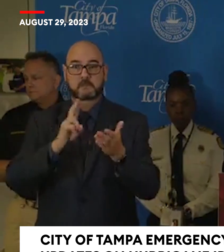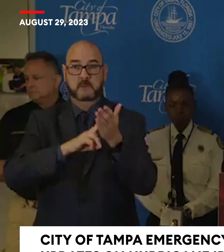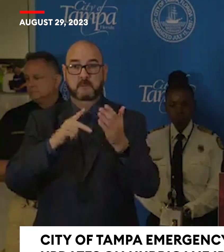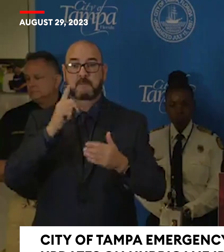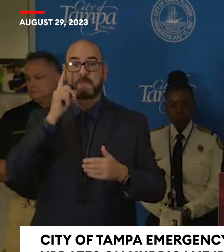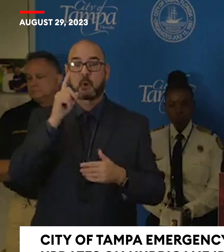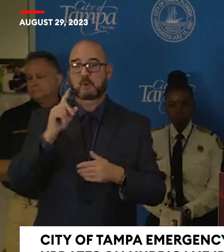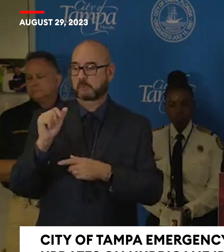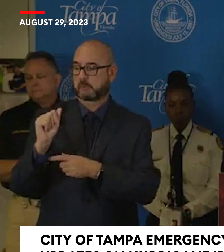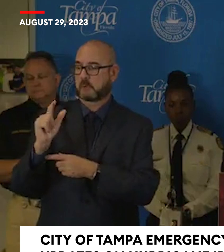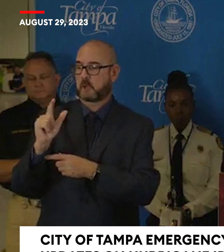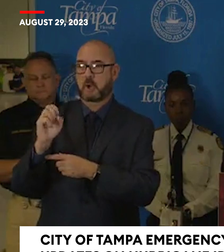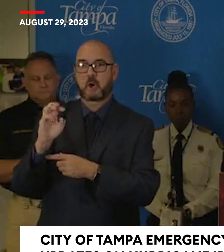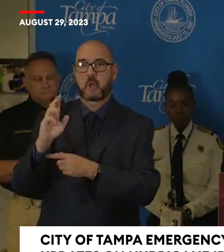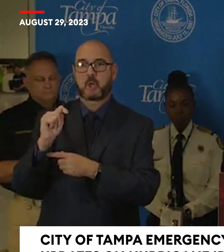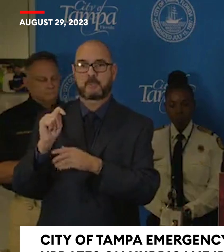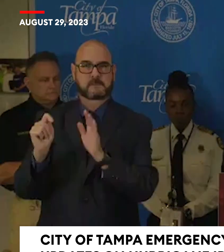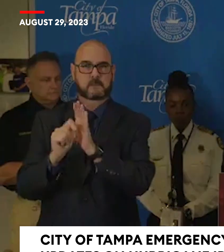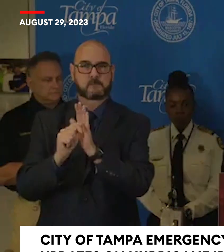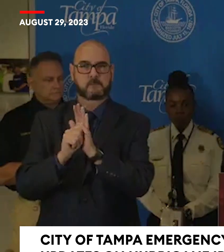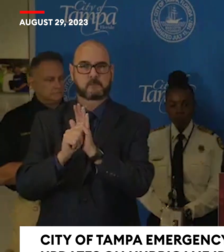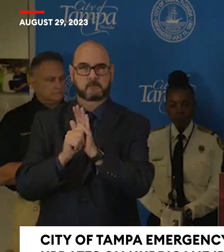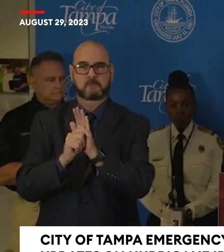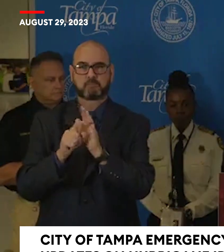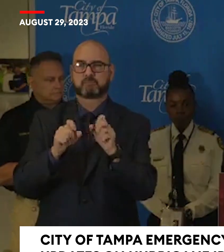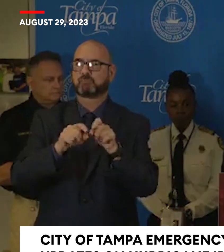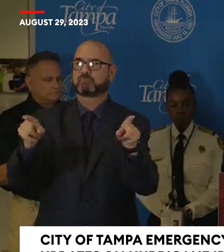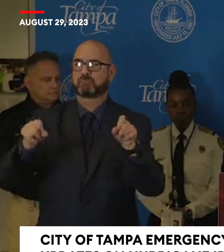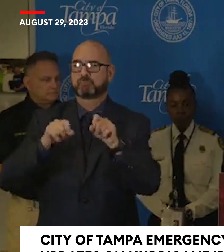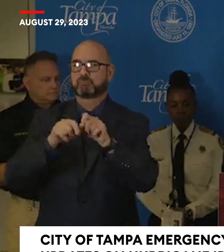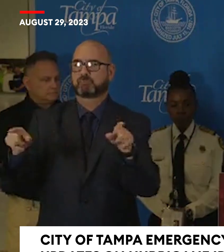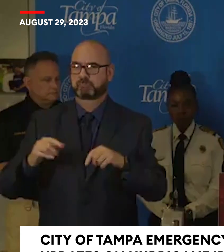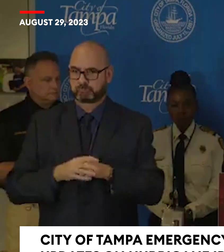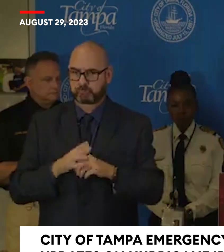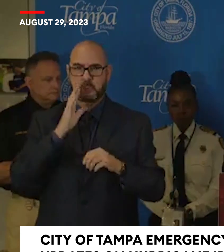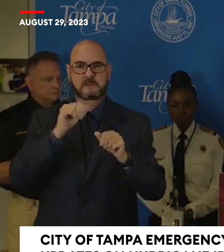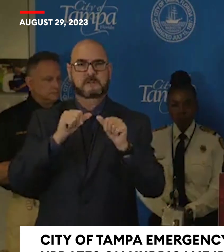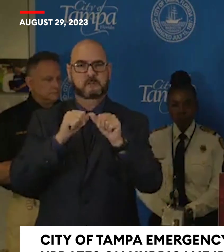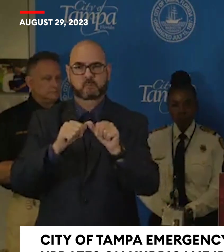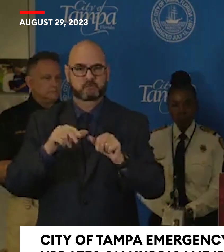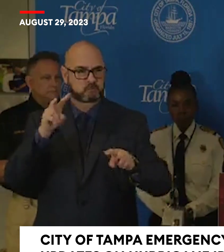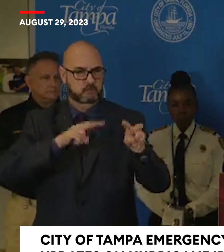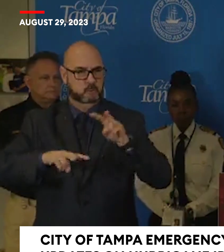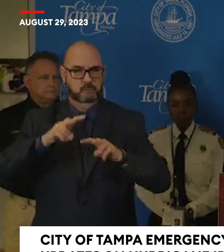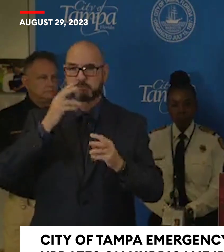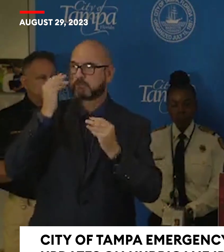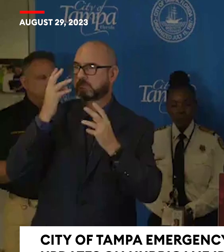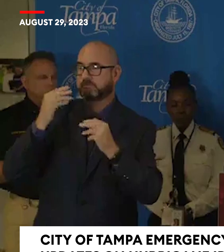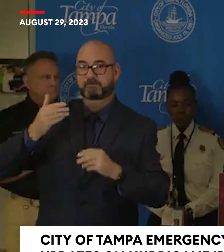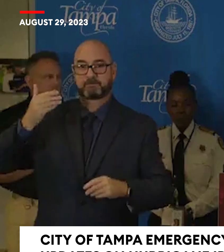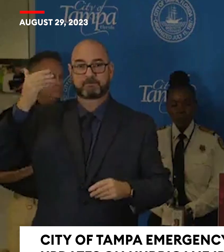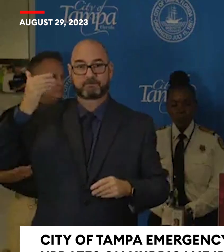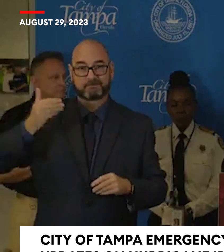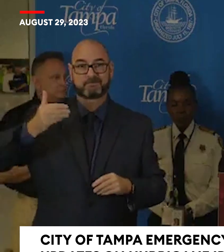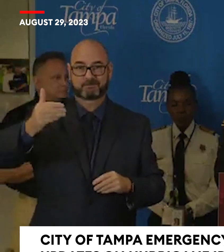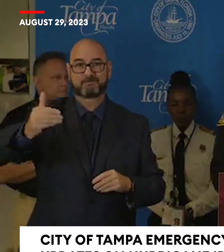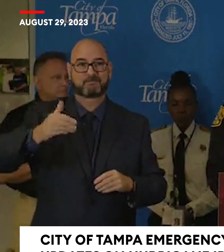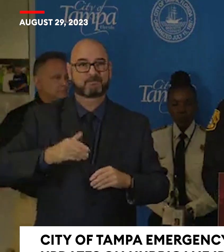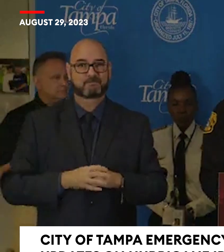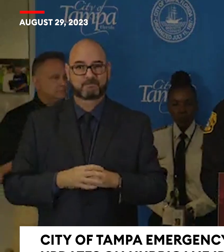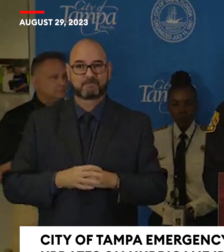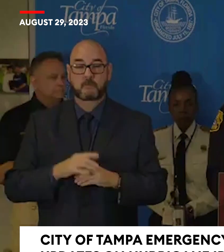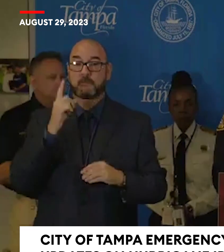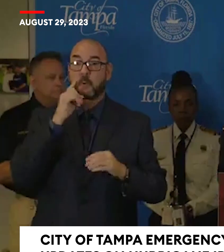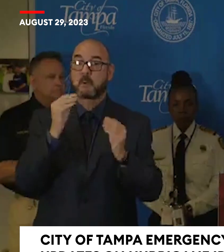Tampa Police Department will continue to monitor the progress, and we will provide updates as needed. For more information on our hurricane